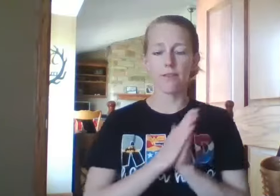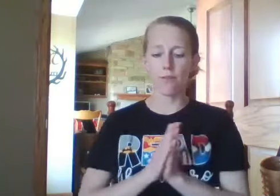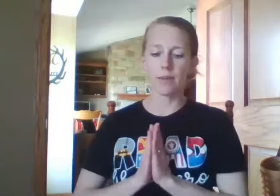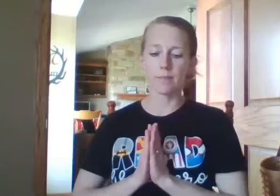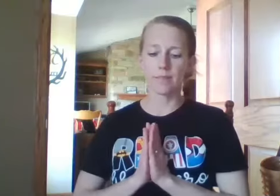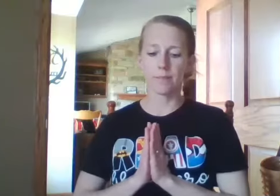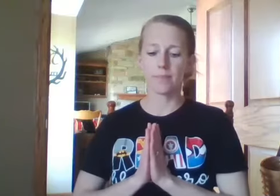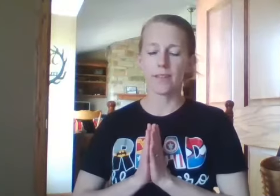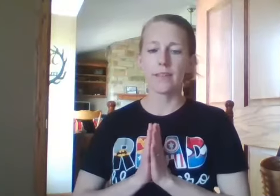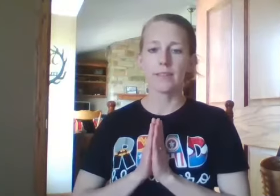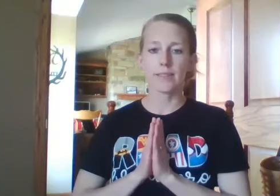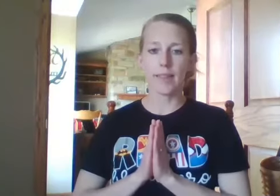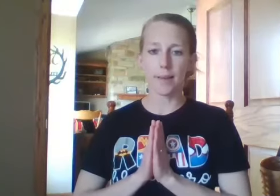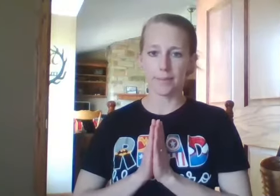phonies. Slip.